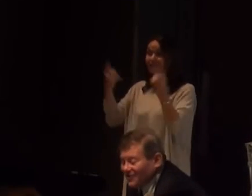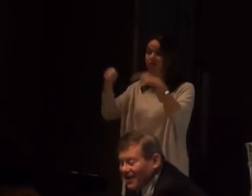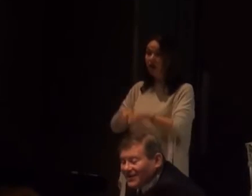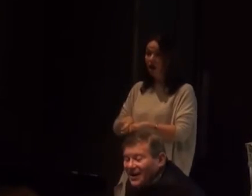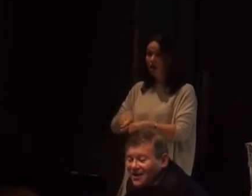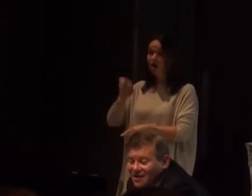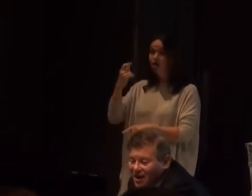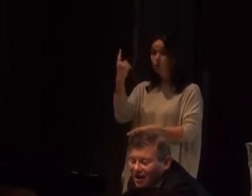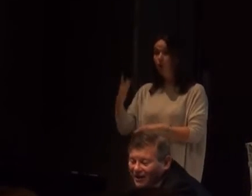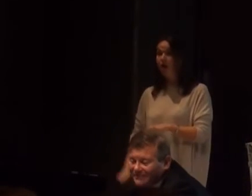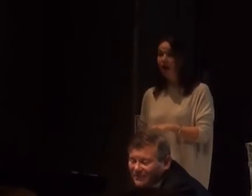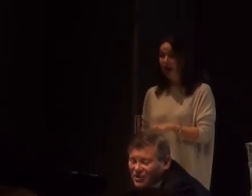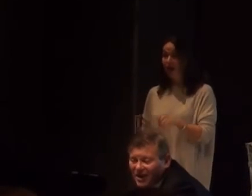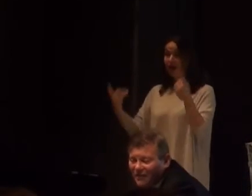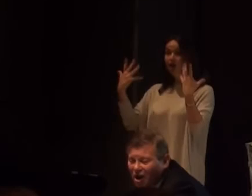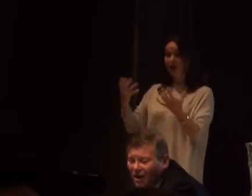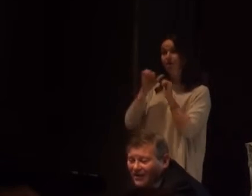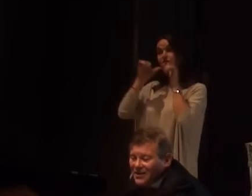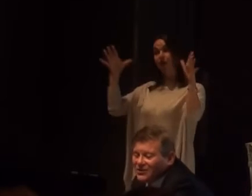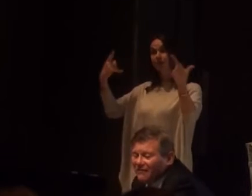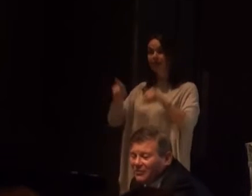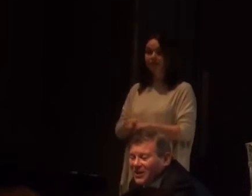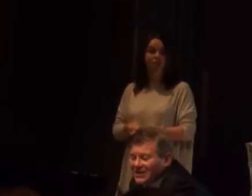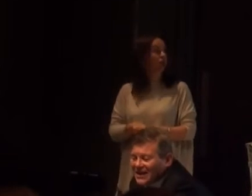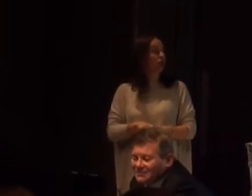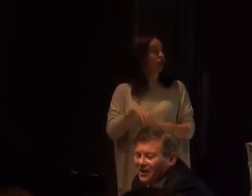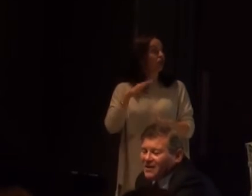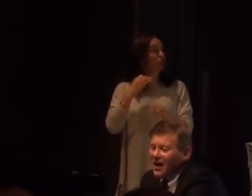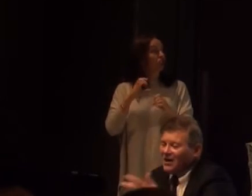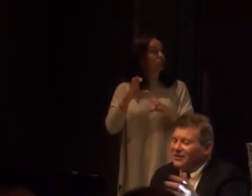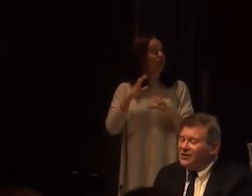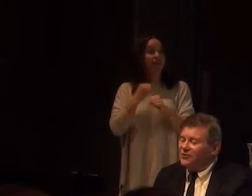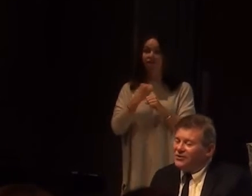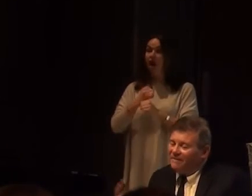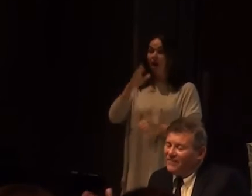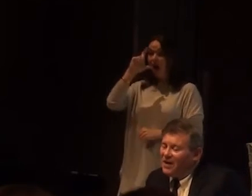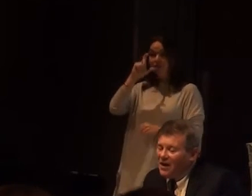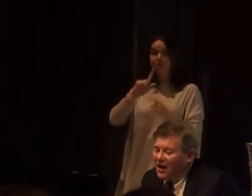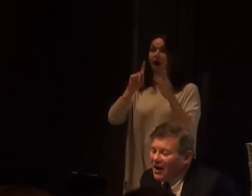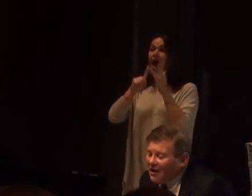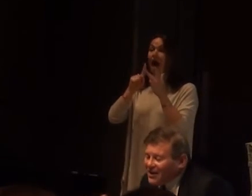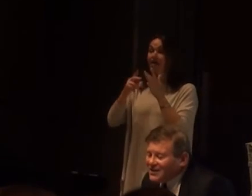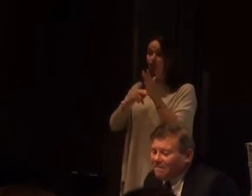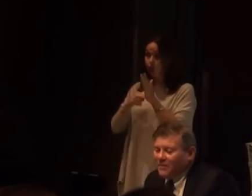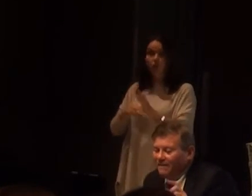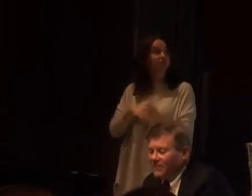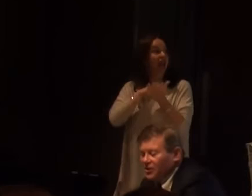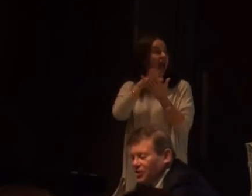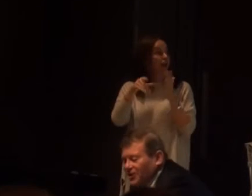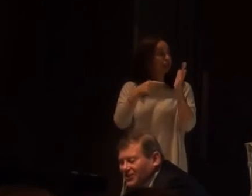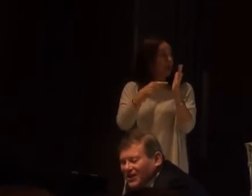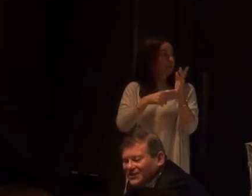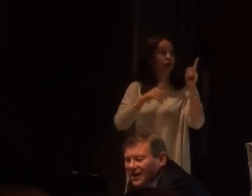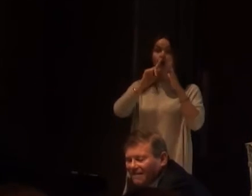famous throughout India. Che Guevara, suffering with his asthma. Isaac Newton. Harriet Tubman.